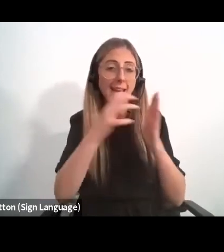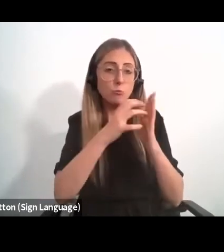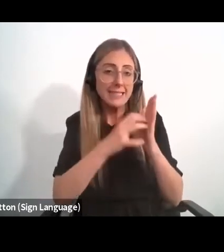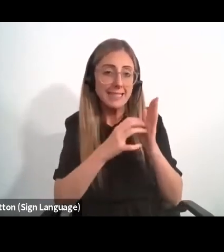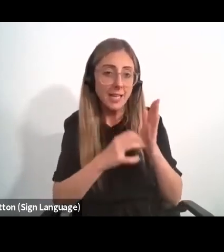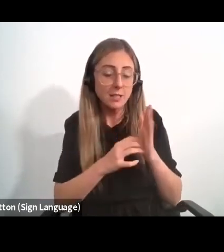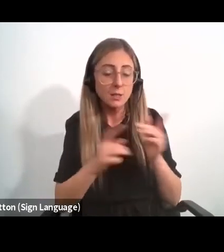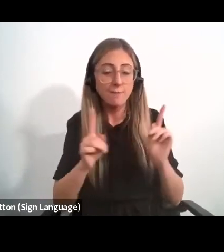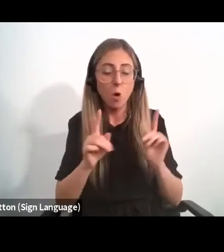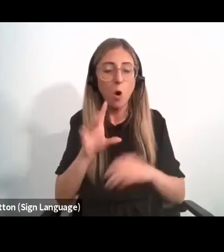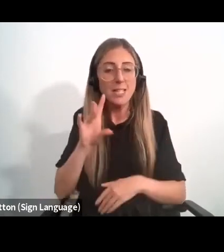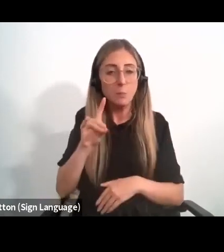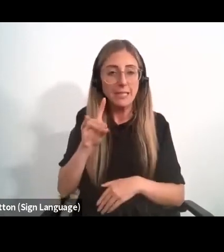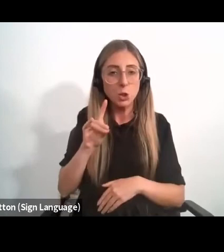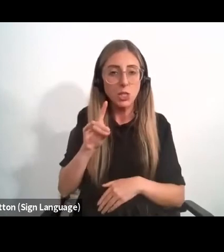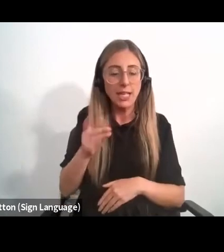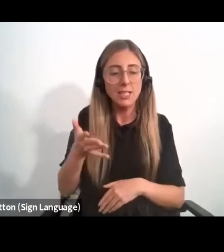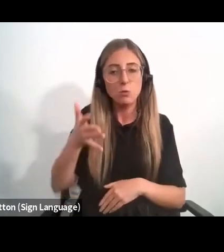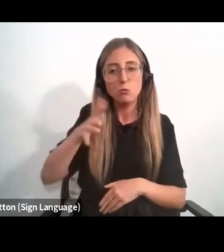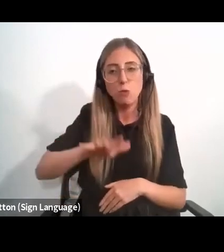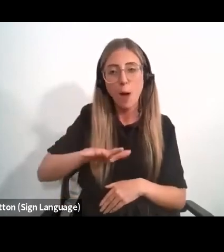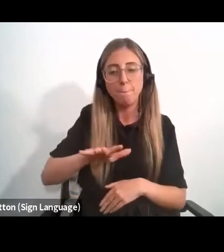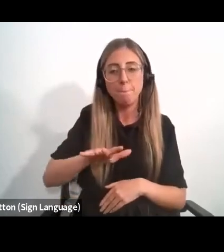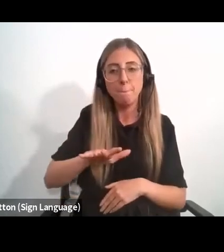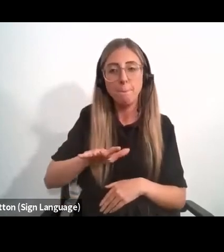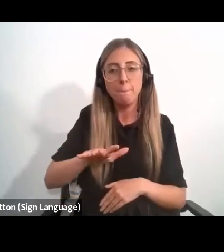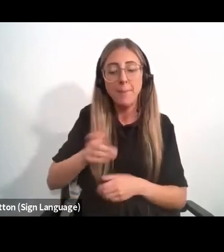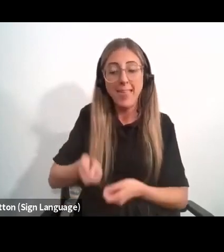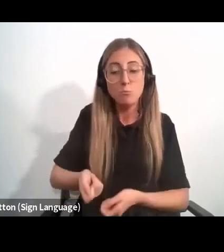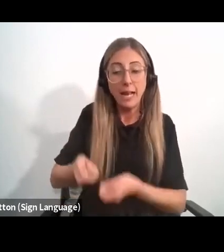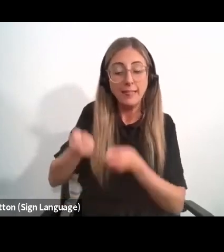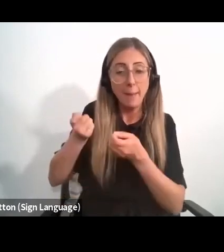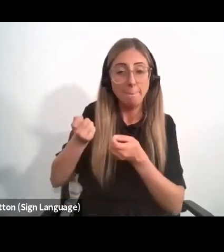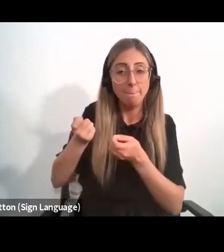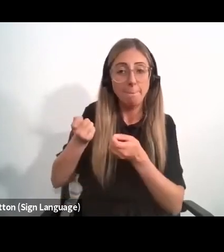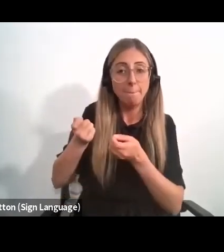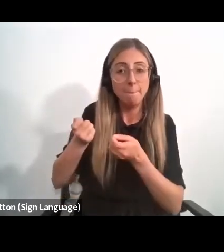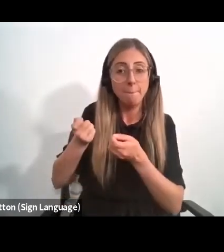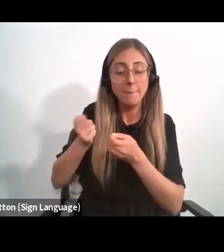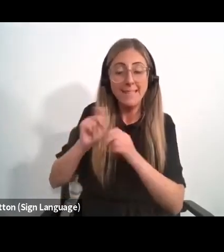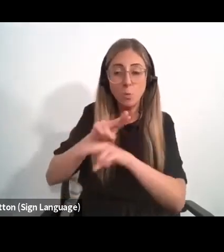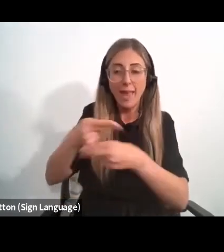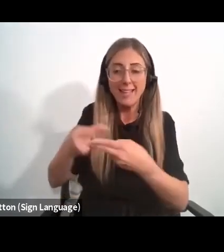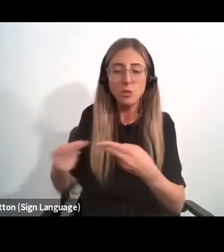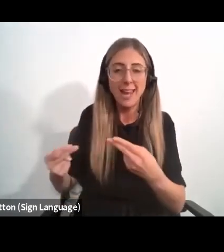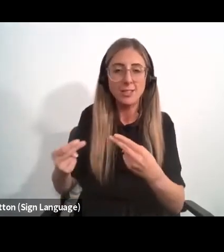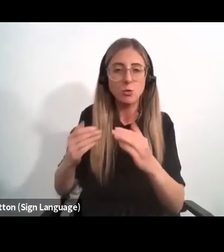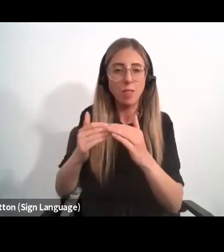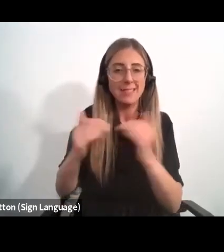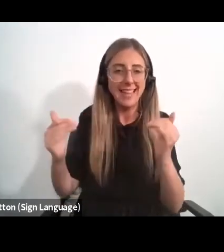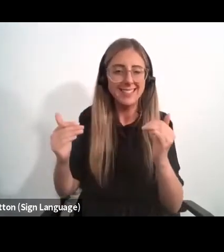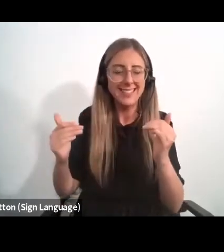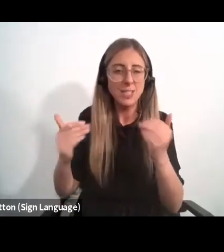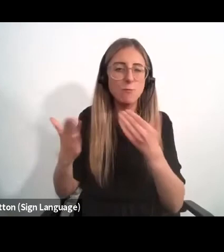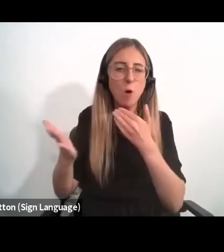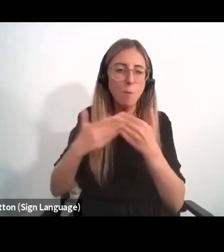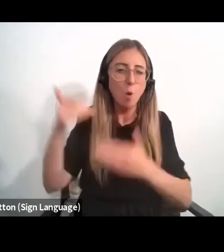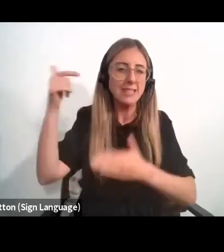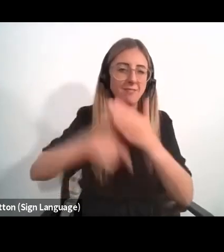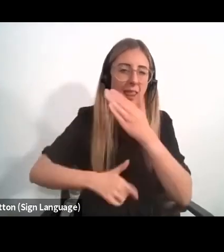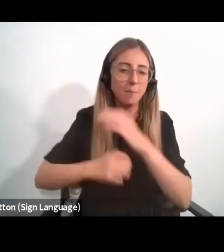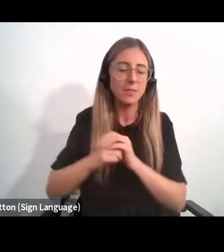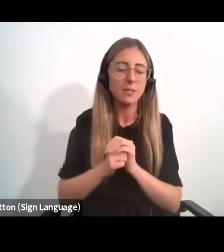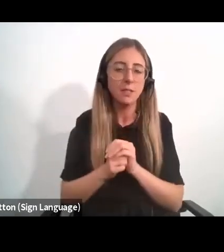our local species and bring them up to international standards for further development. There are